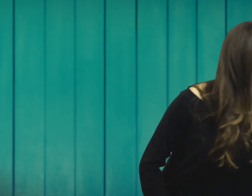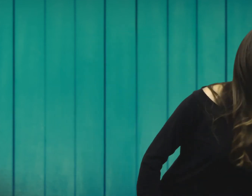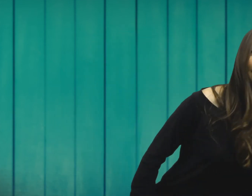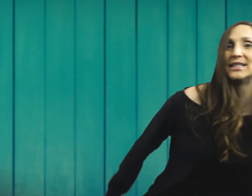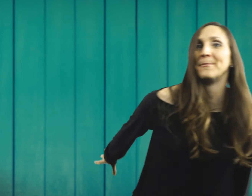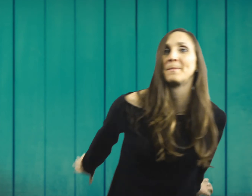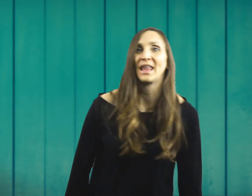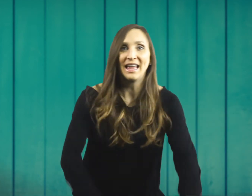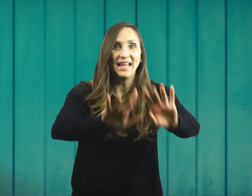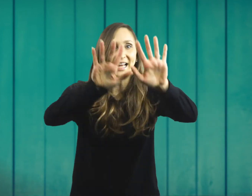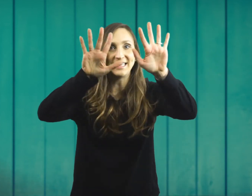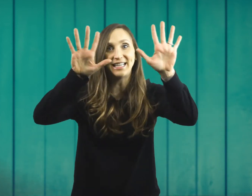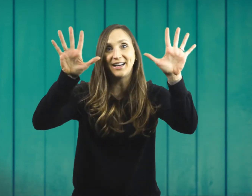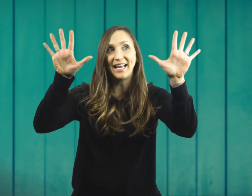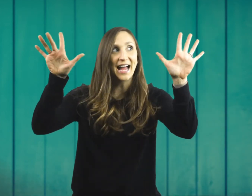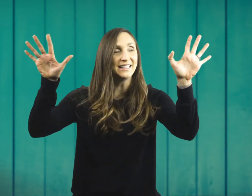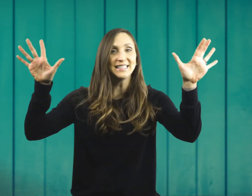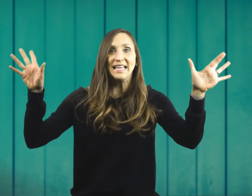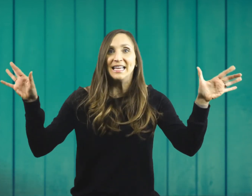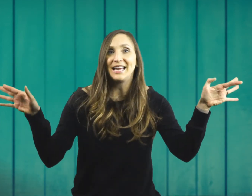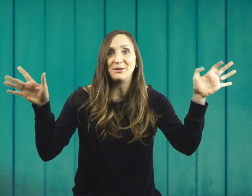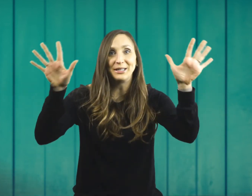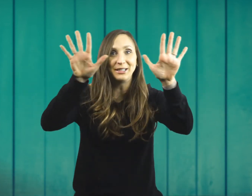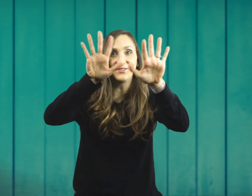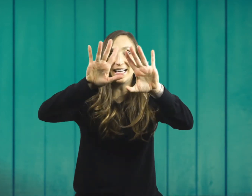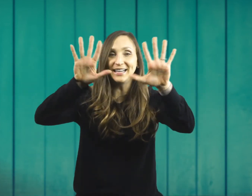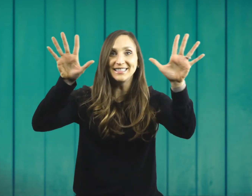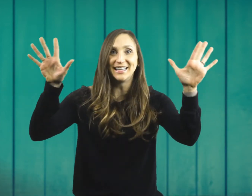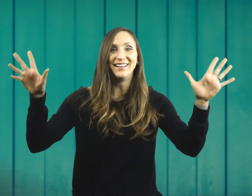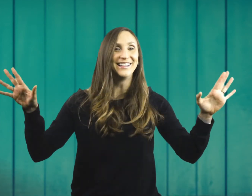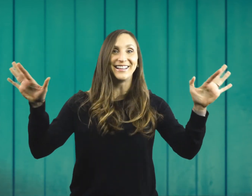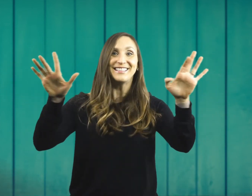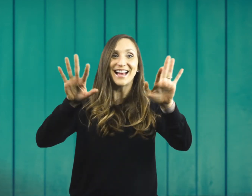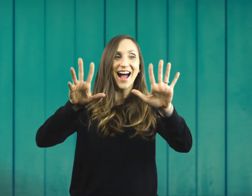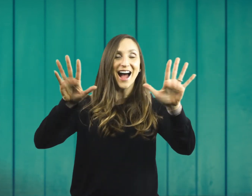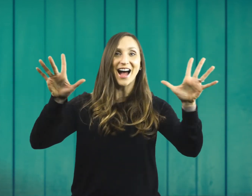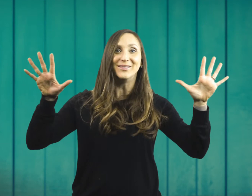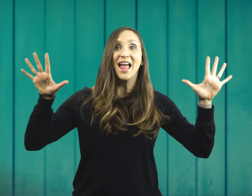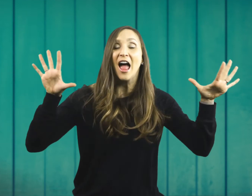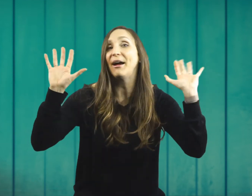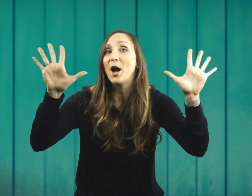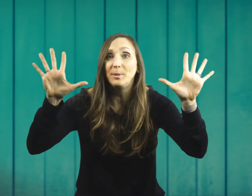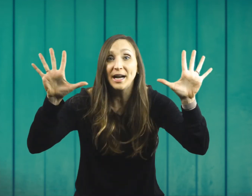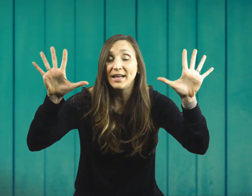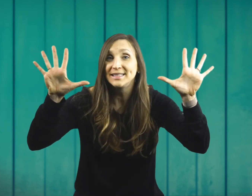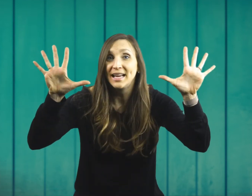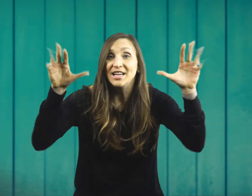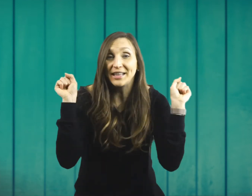of yours. I see your hands. Can you wiggle your fingers? Good job. All right. Open your hands. Shut